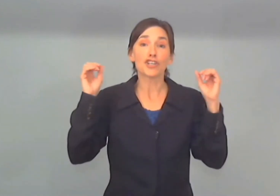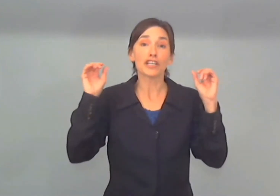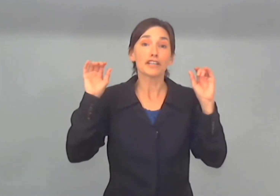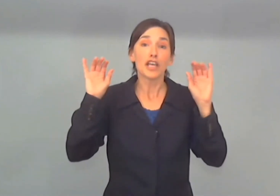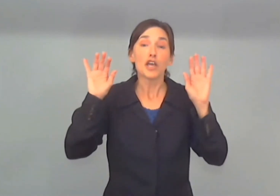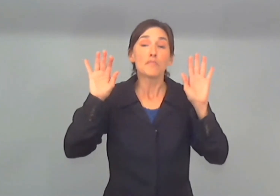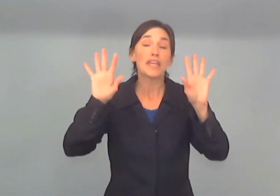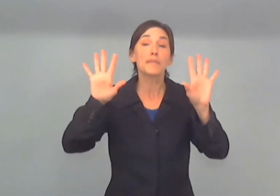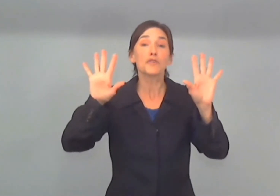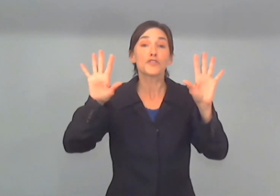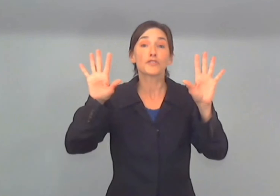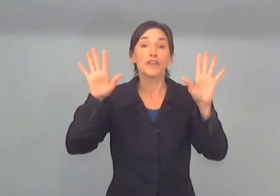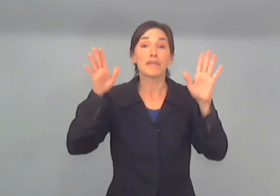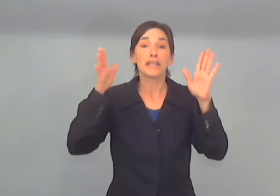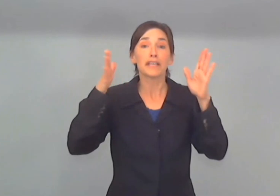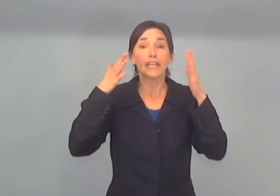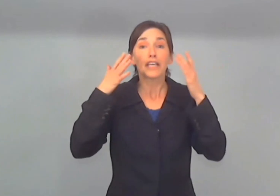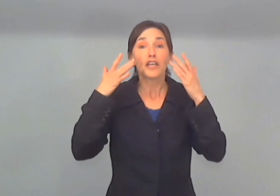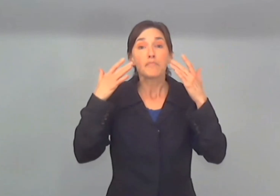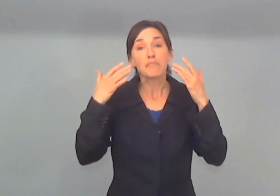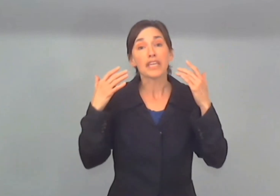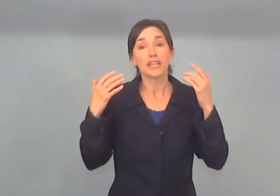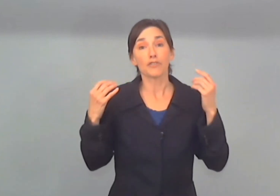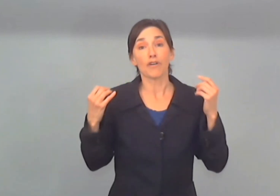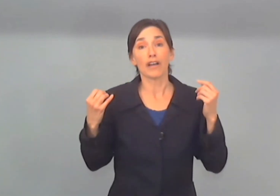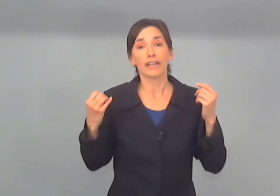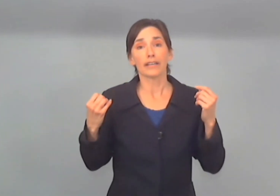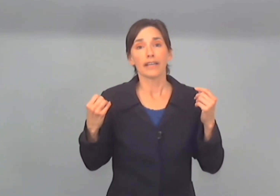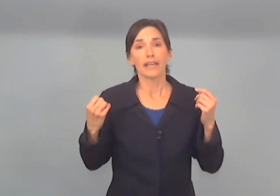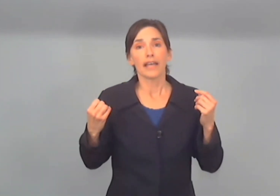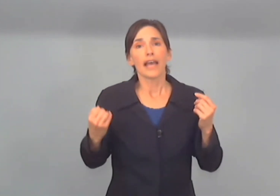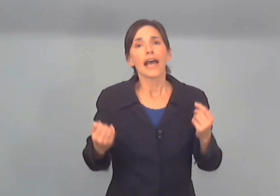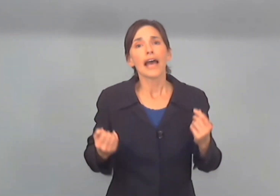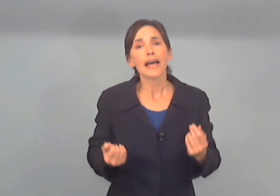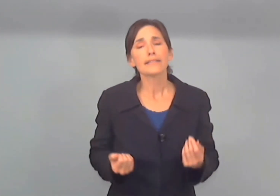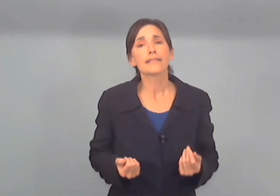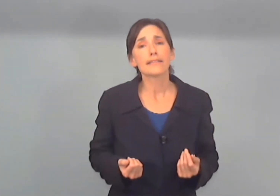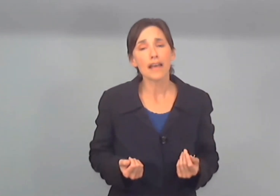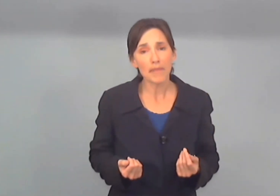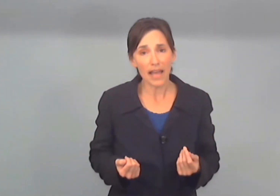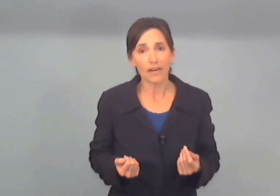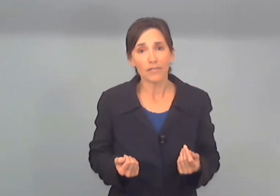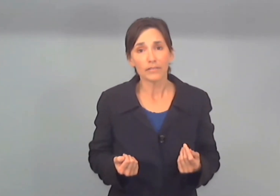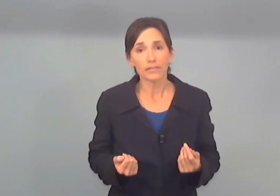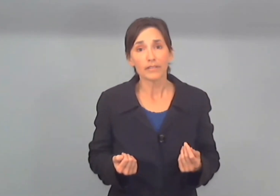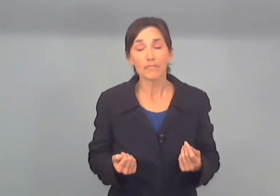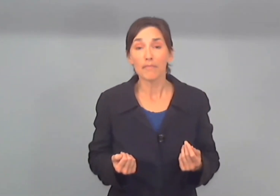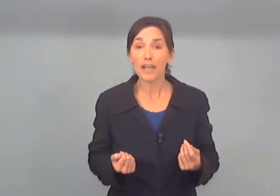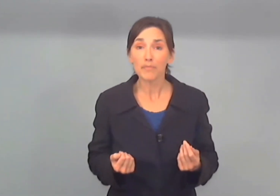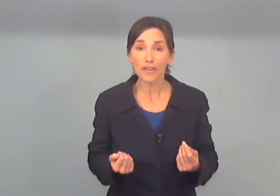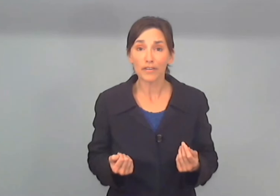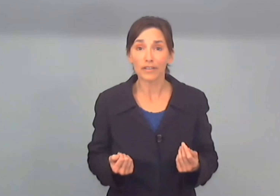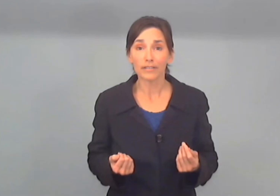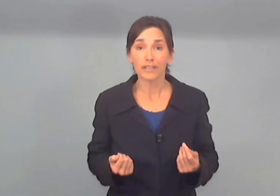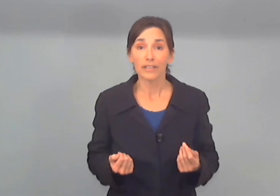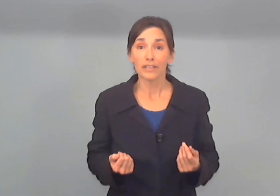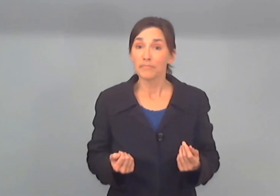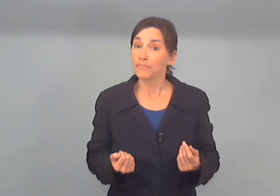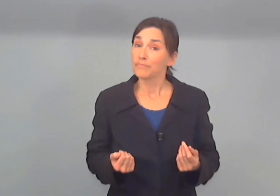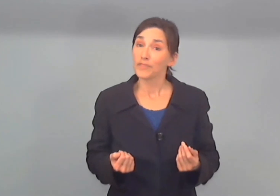people screaming me crying and somehow my brother who